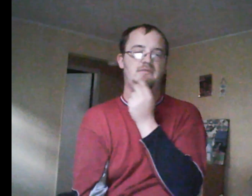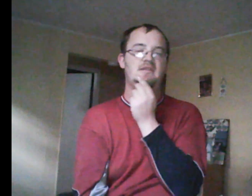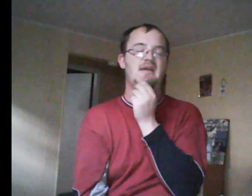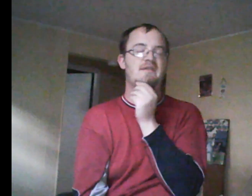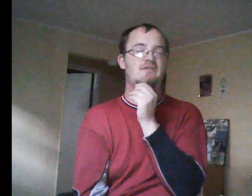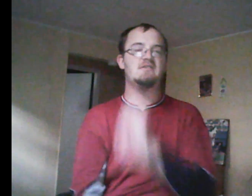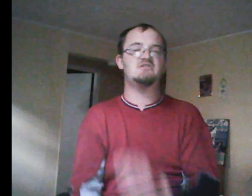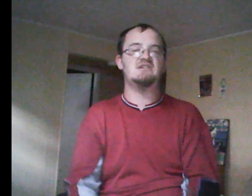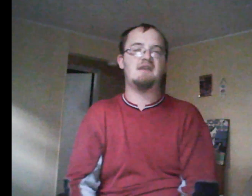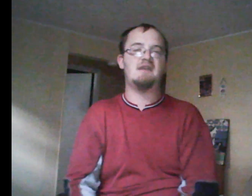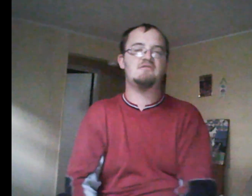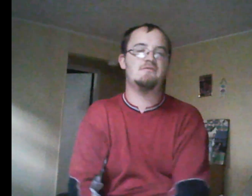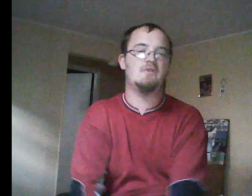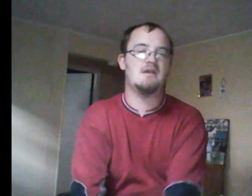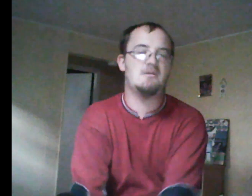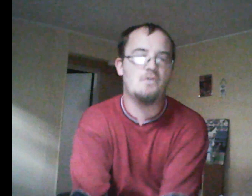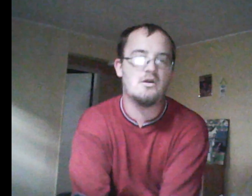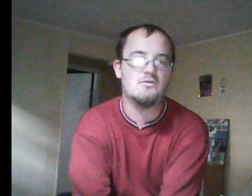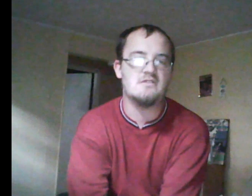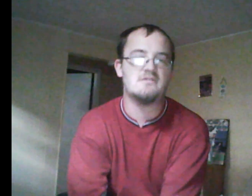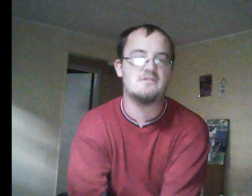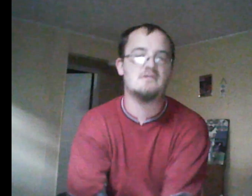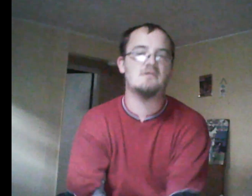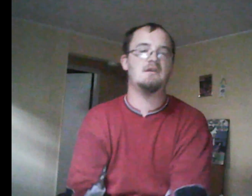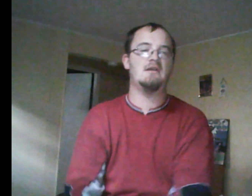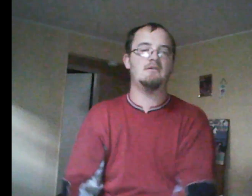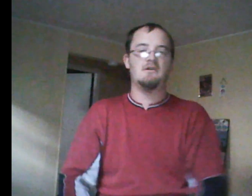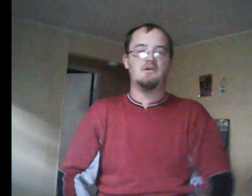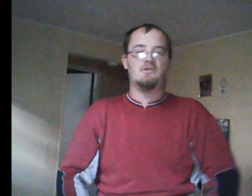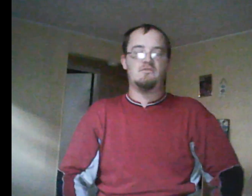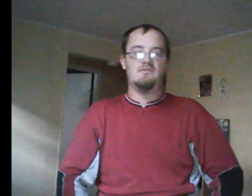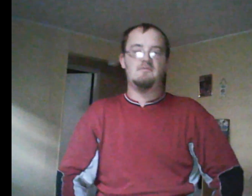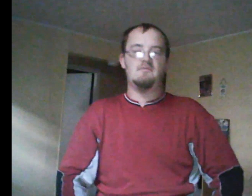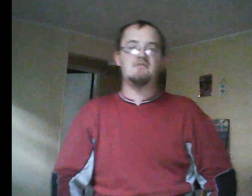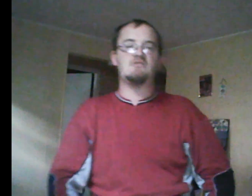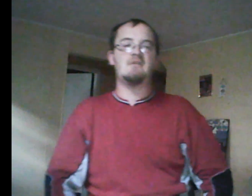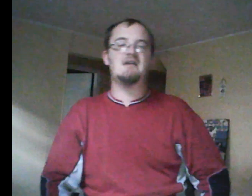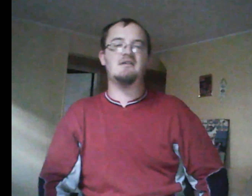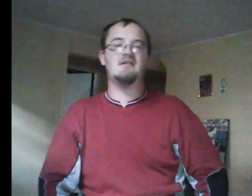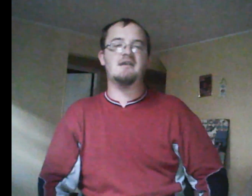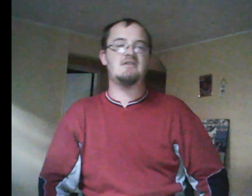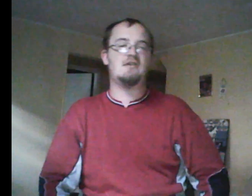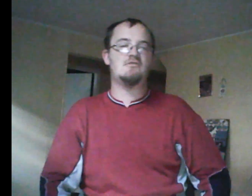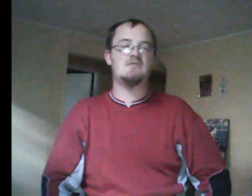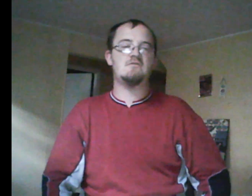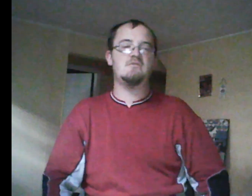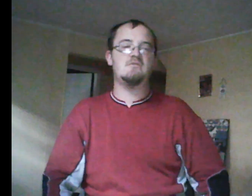you know, me describing Radich telling Emma that Chris Hays was stupid and stay out of it. And she's still going to be on Emma because of the fight for your right.